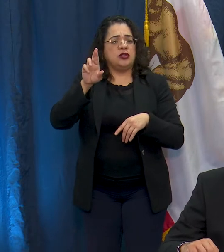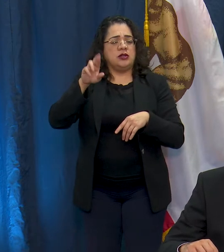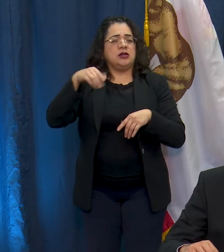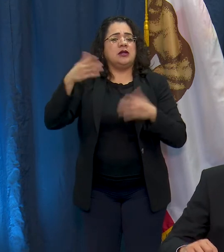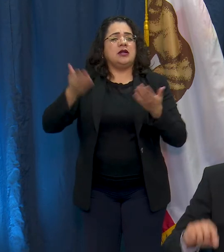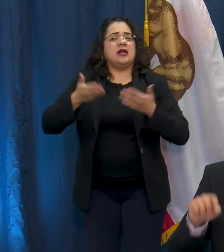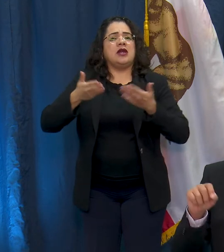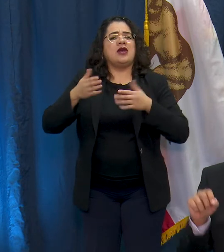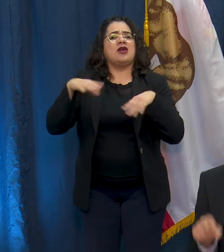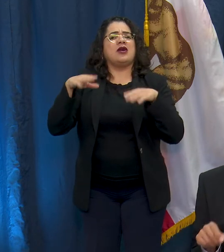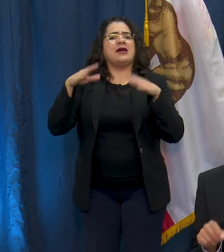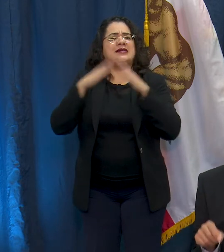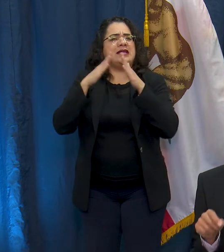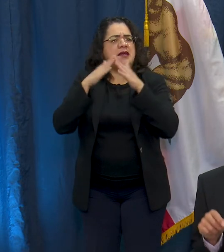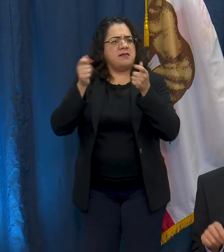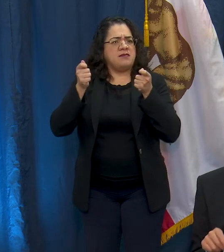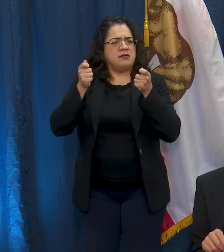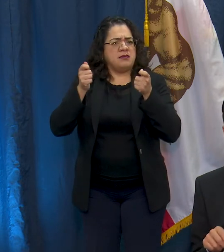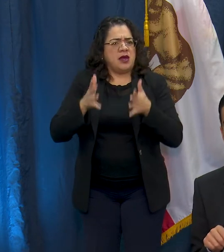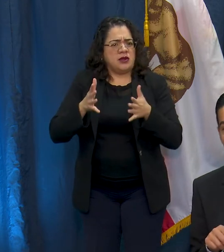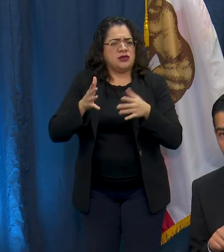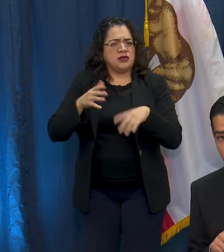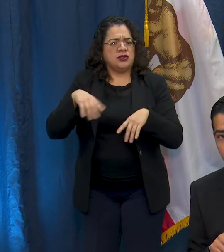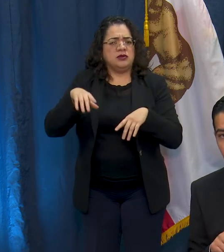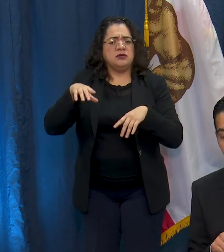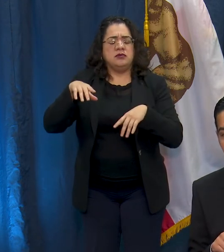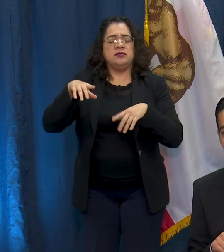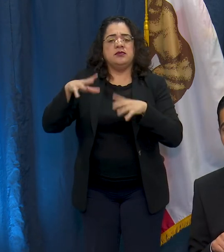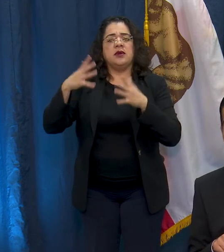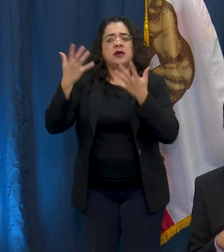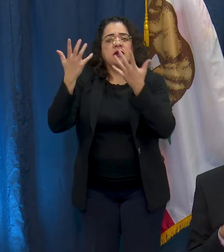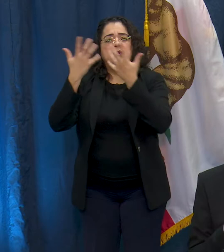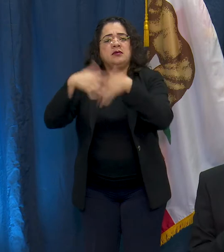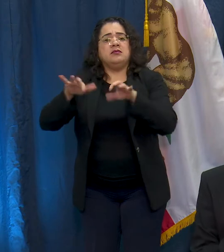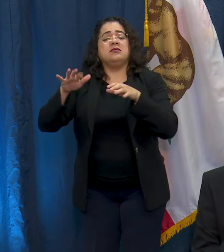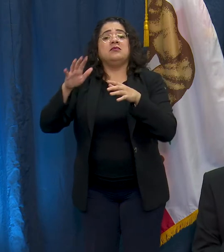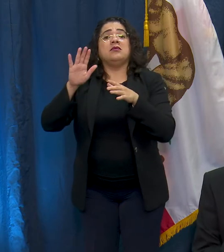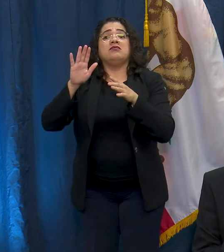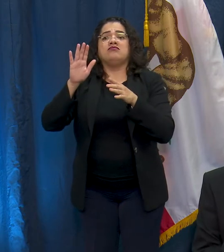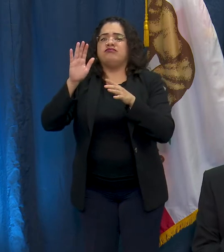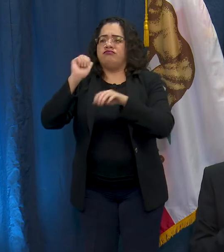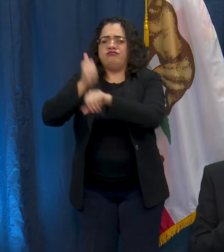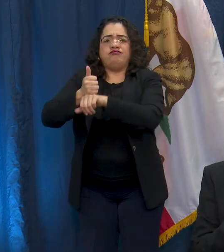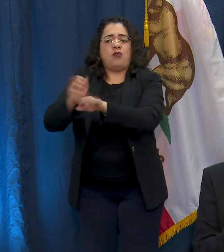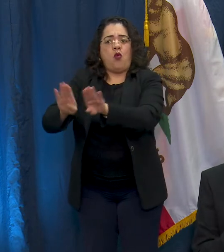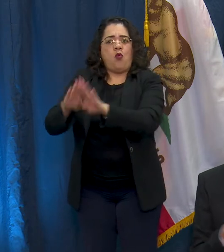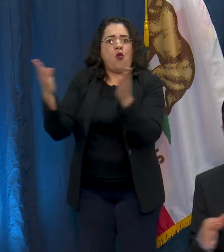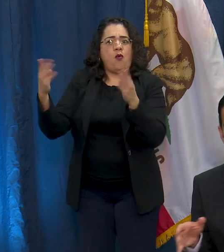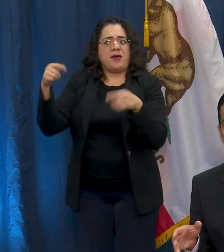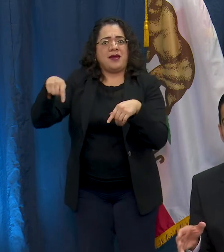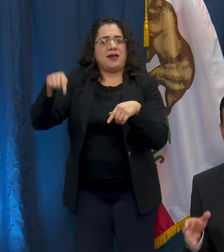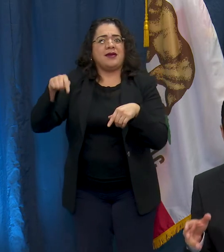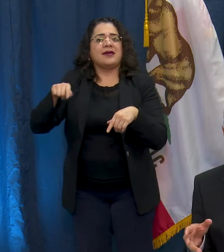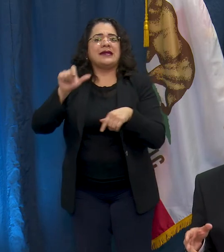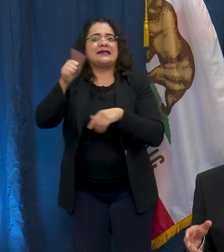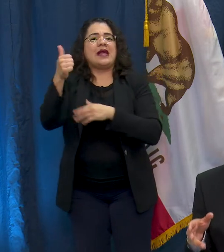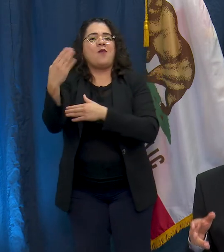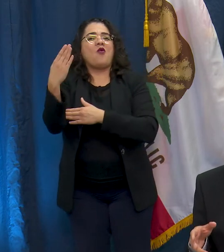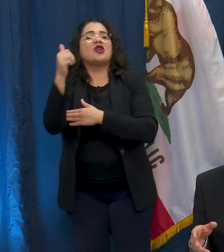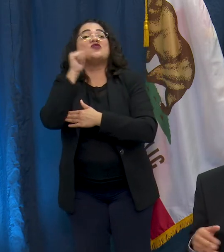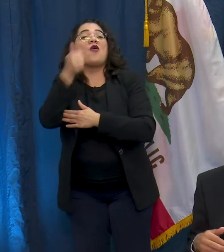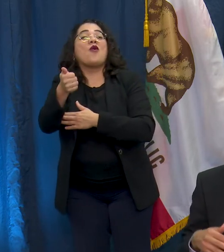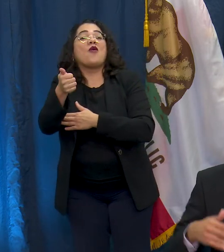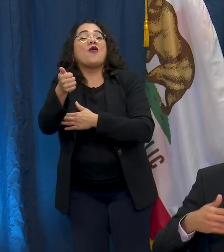of Long Beach. This testing center opens tomorrow at 10 a.m. and it's just adjacent to